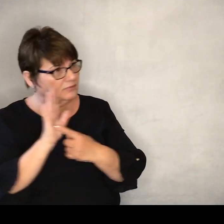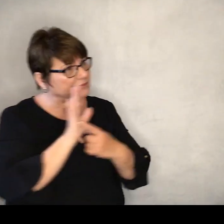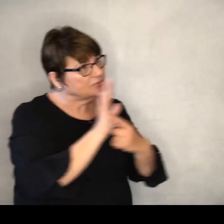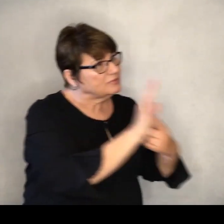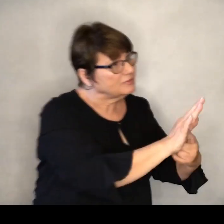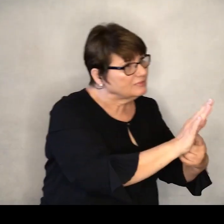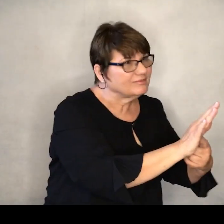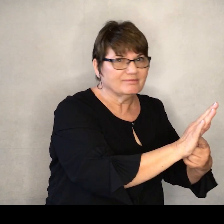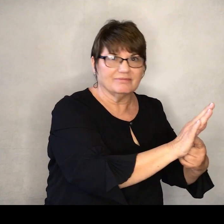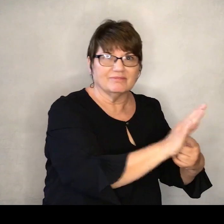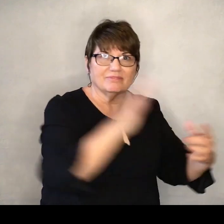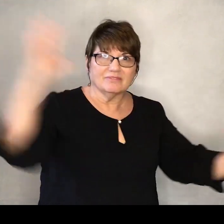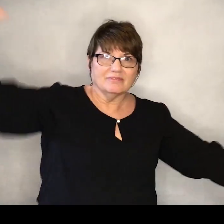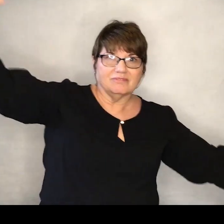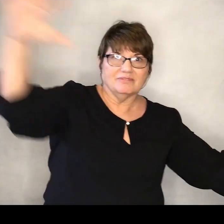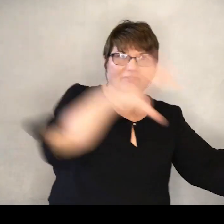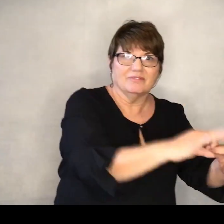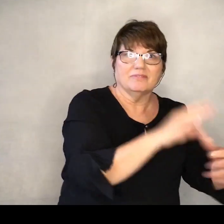kingdom.